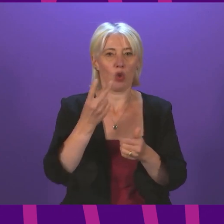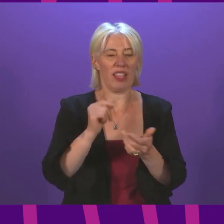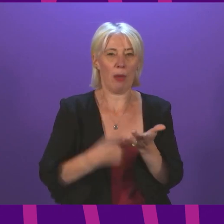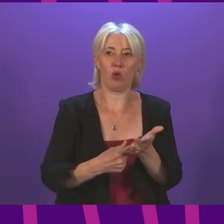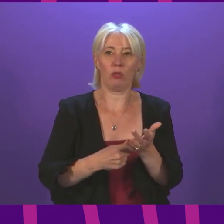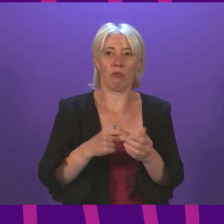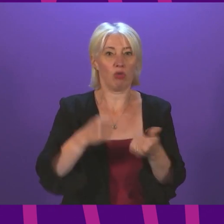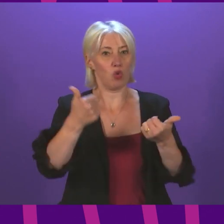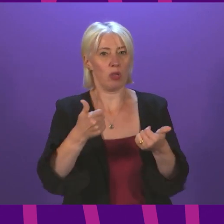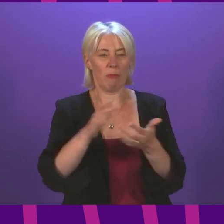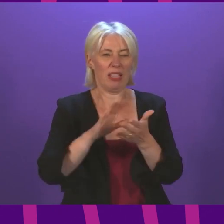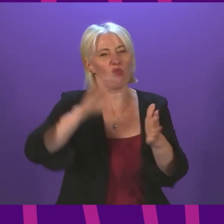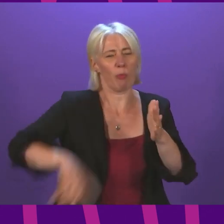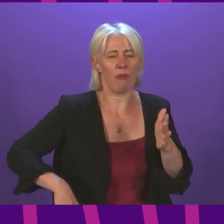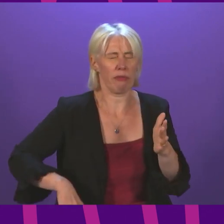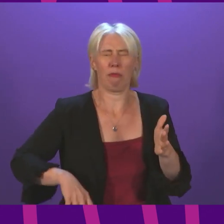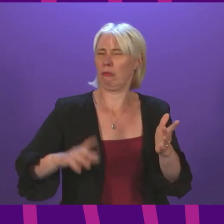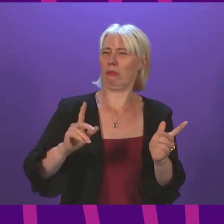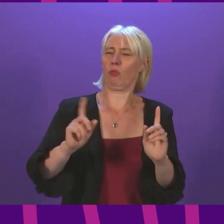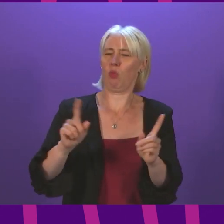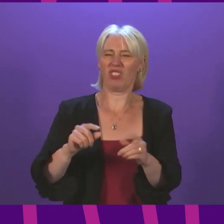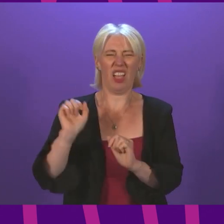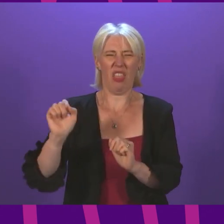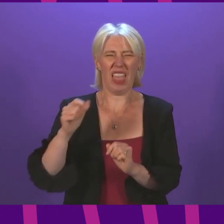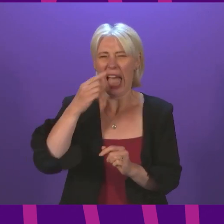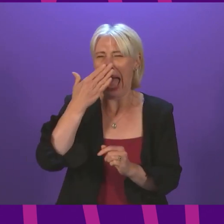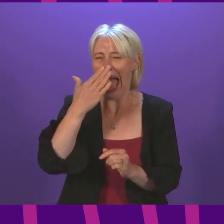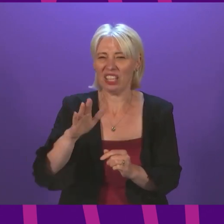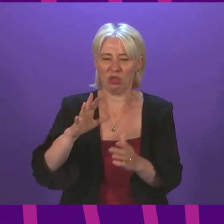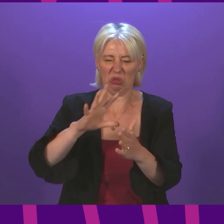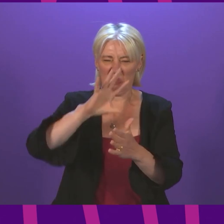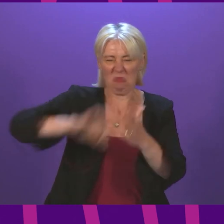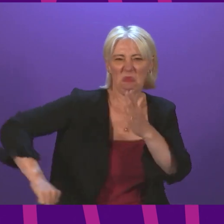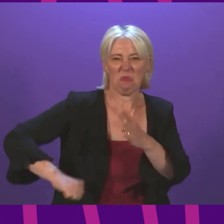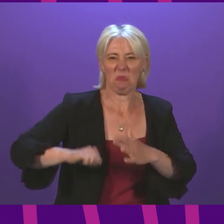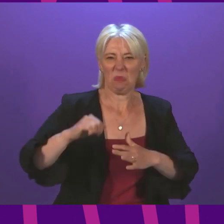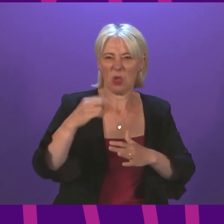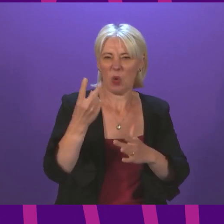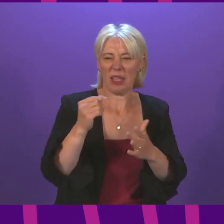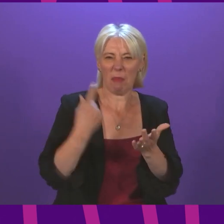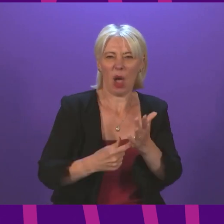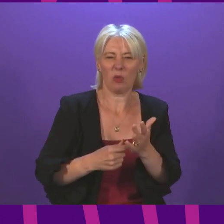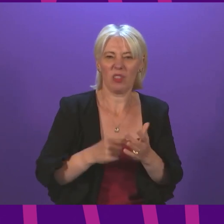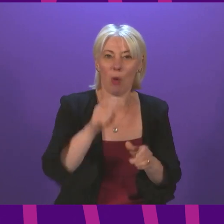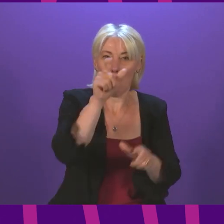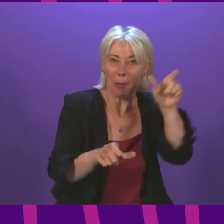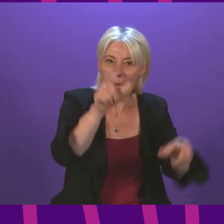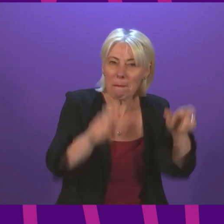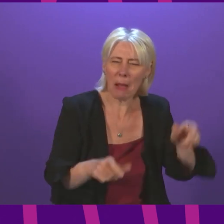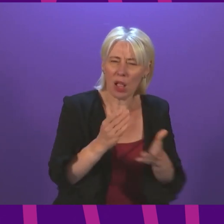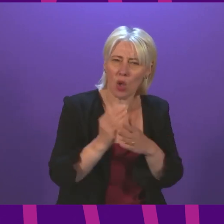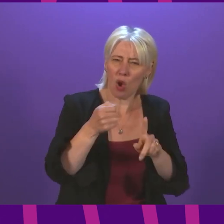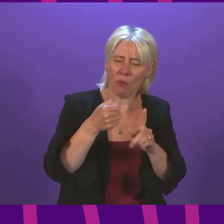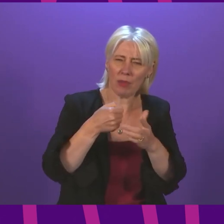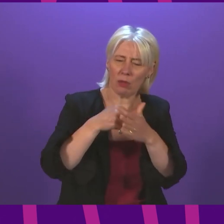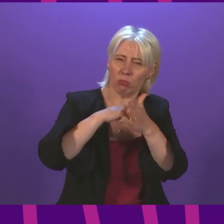The callous attitude of the Conservatives today in backing a move to take £20 out of the pockets of those who have been hardest hit the